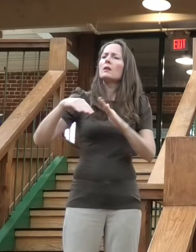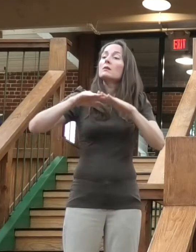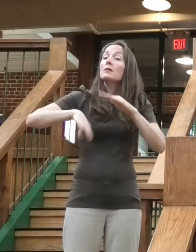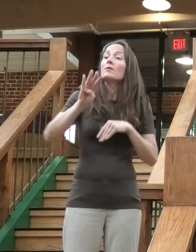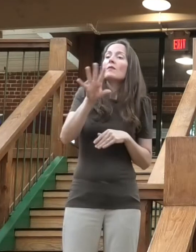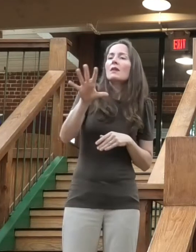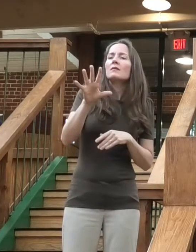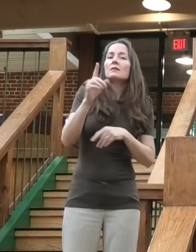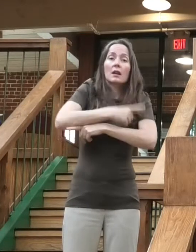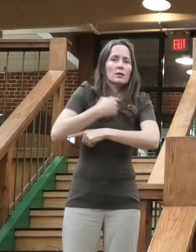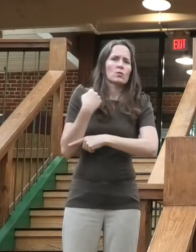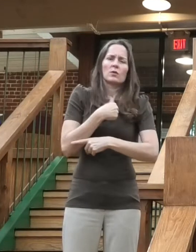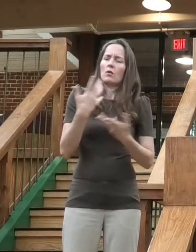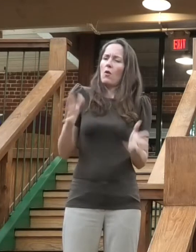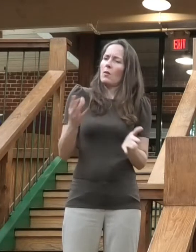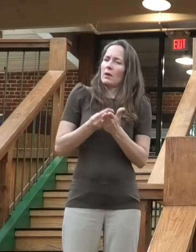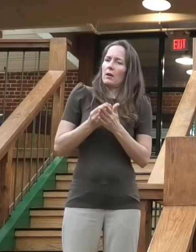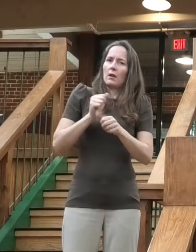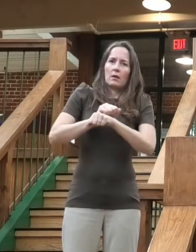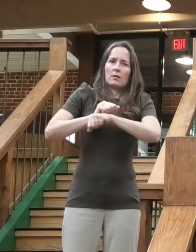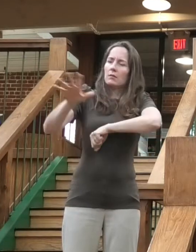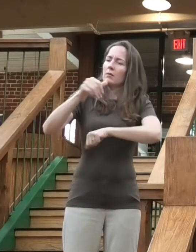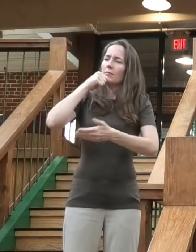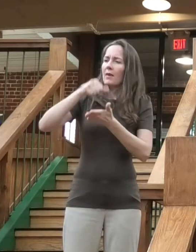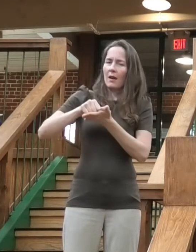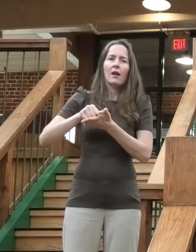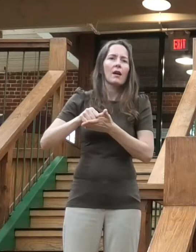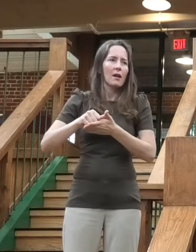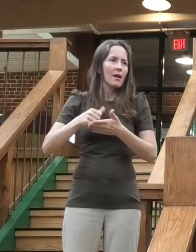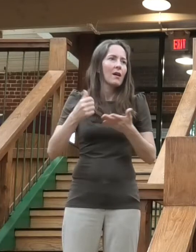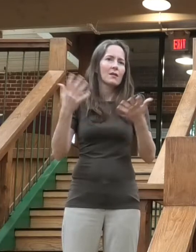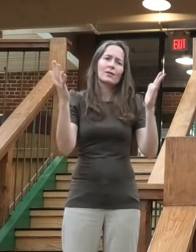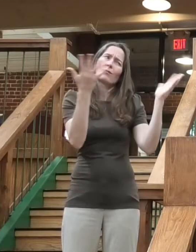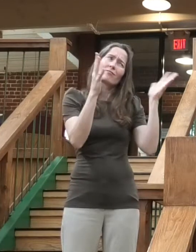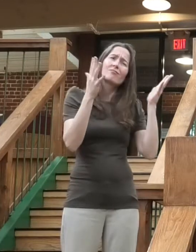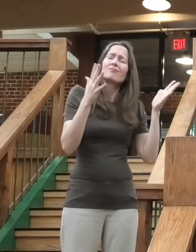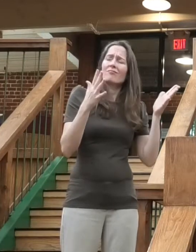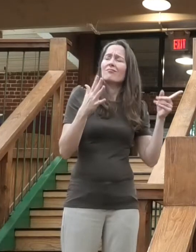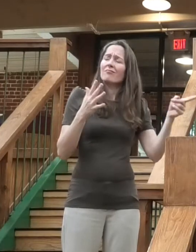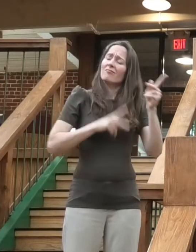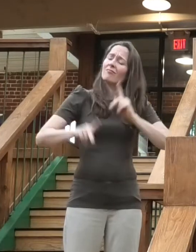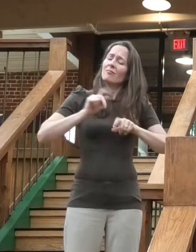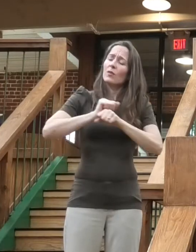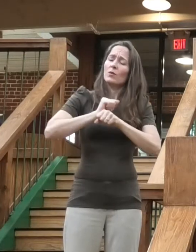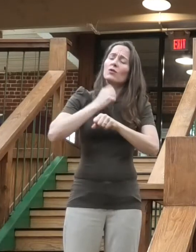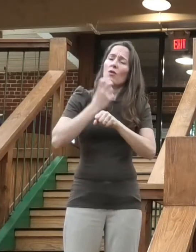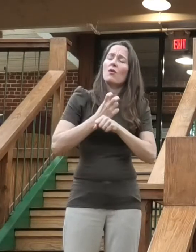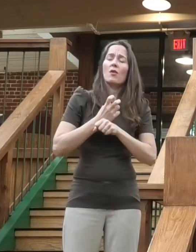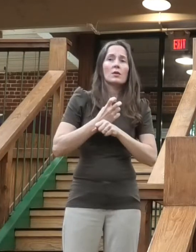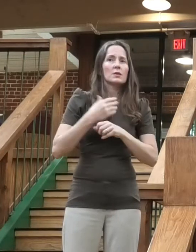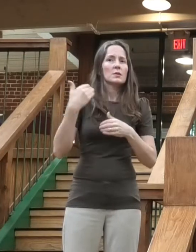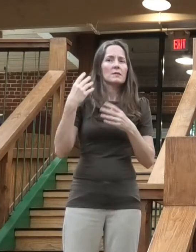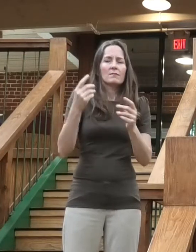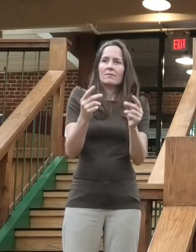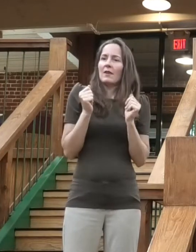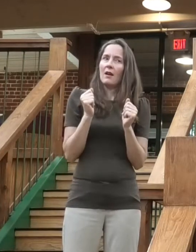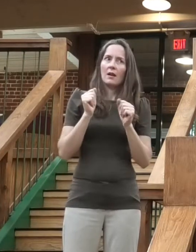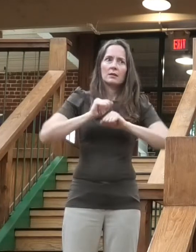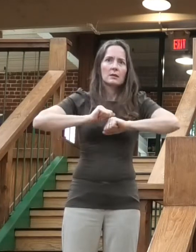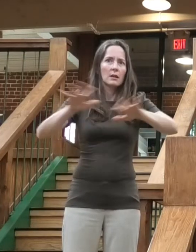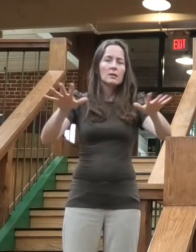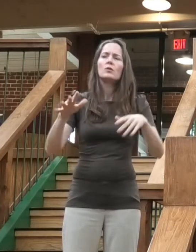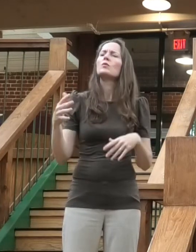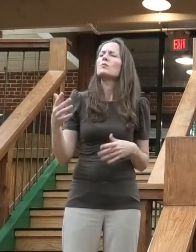And I'd like you to give them a big round of applause. 20 hard working individuals. Thank you. And it was we knew resources were